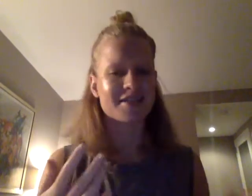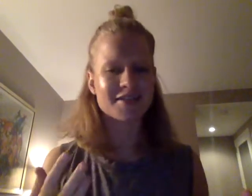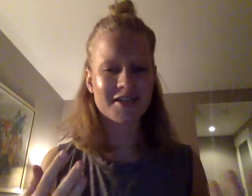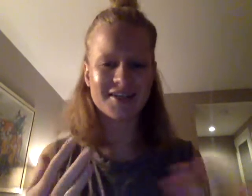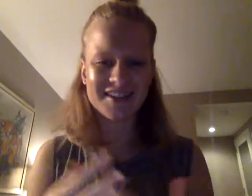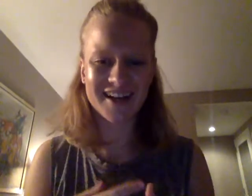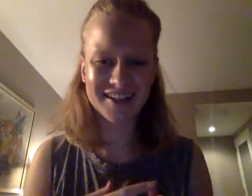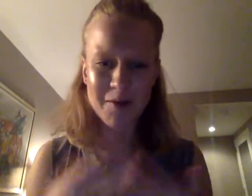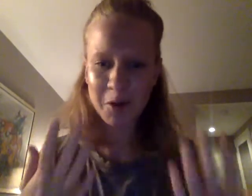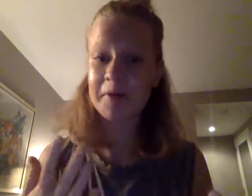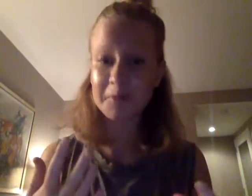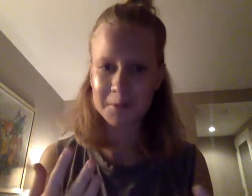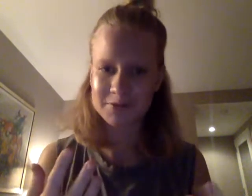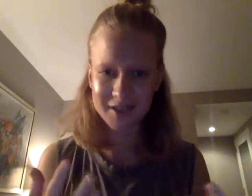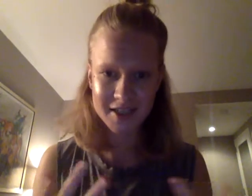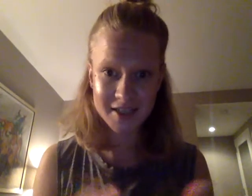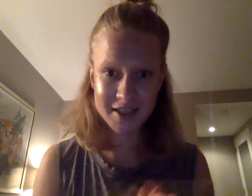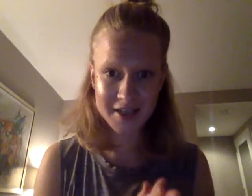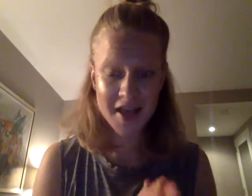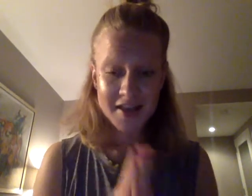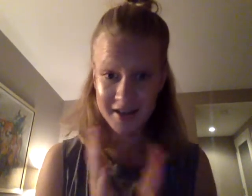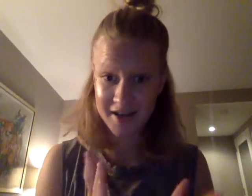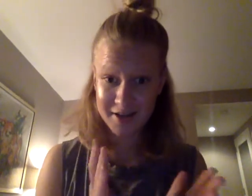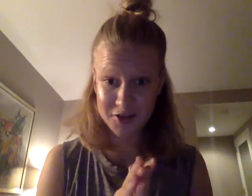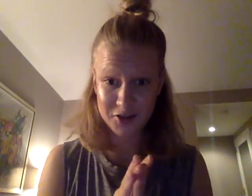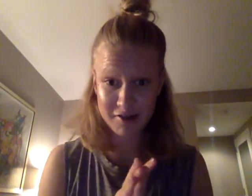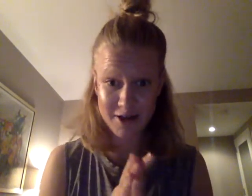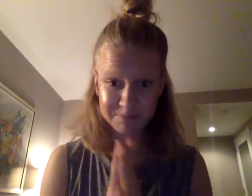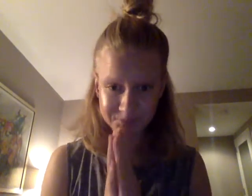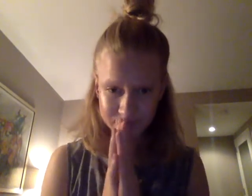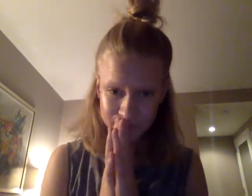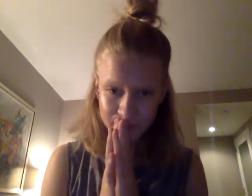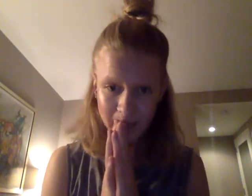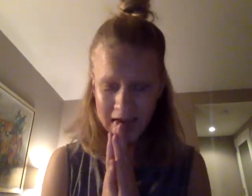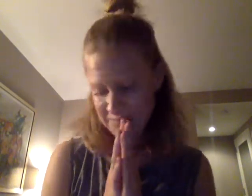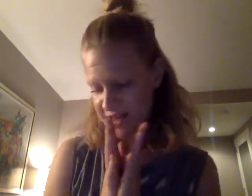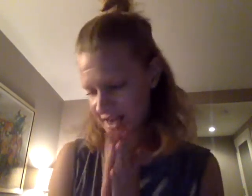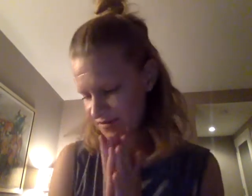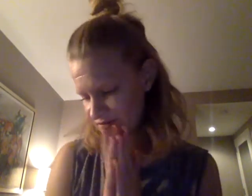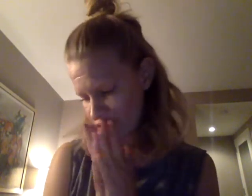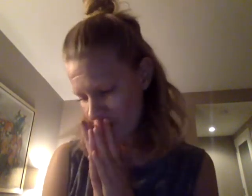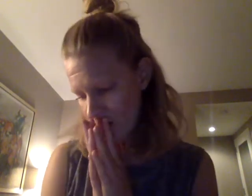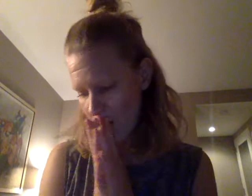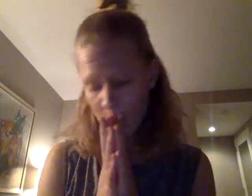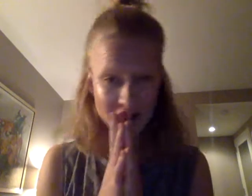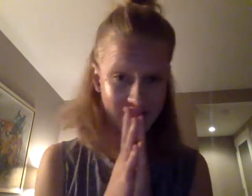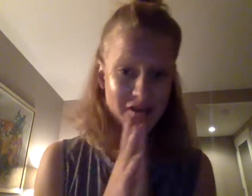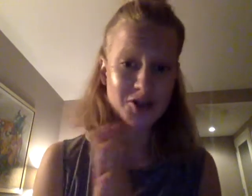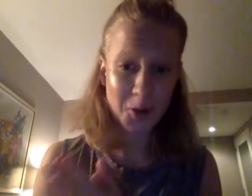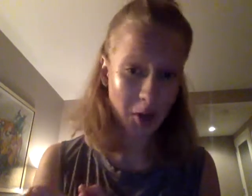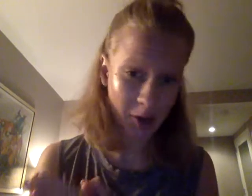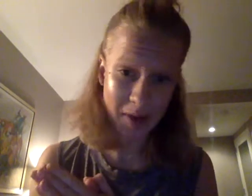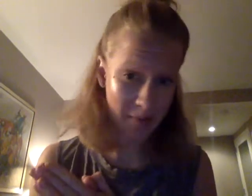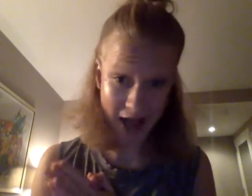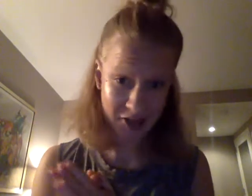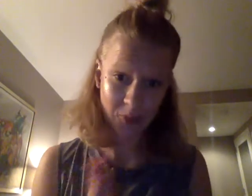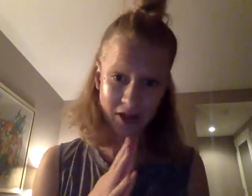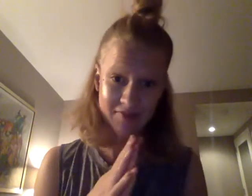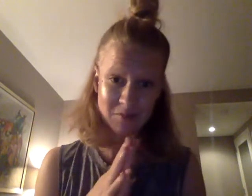least a lot more people will relate to this than I initially thought. My second fear, what if I don't know my passion? Will I even